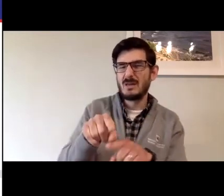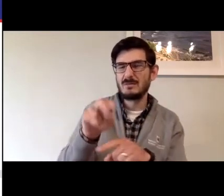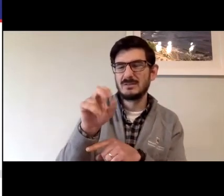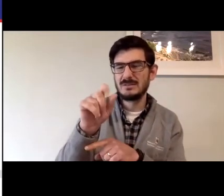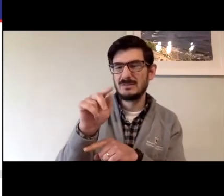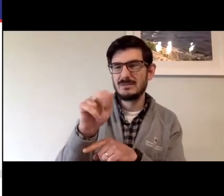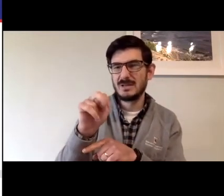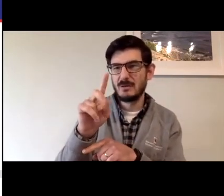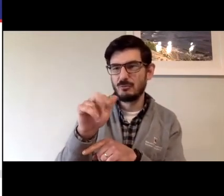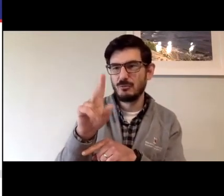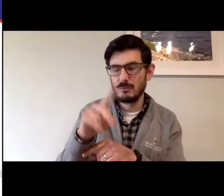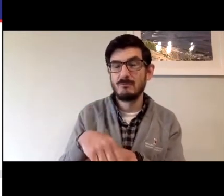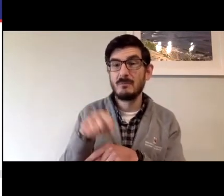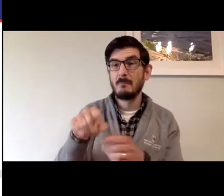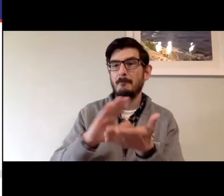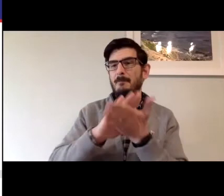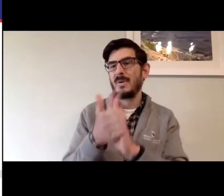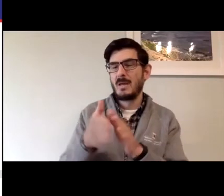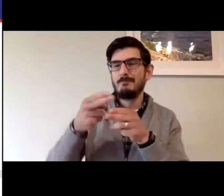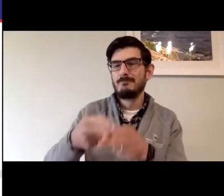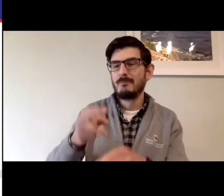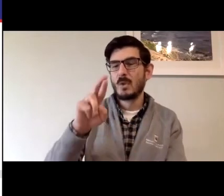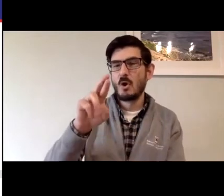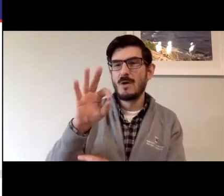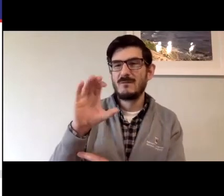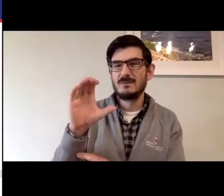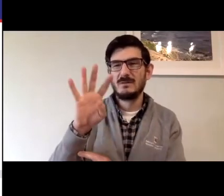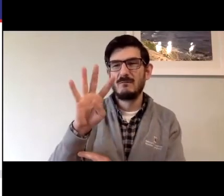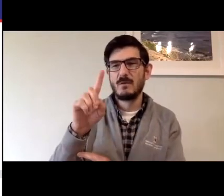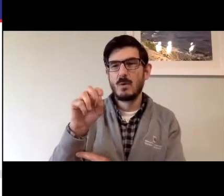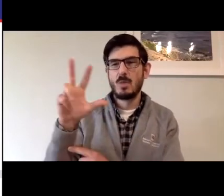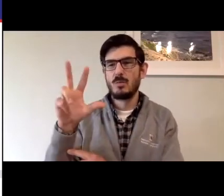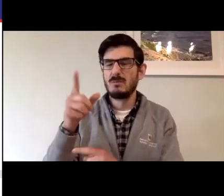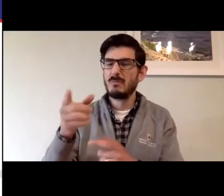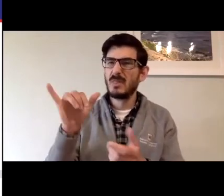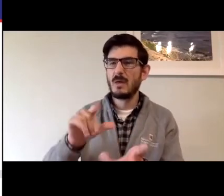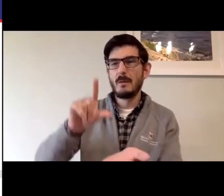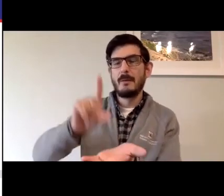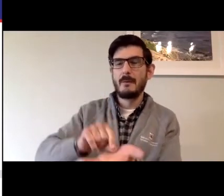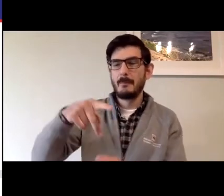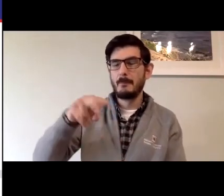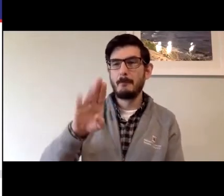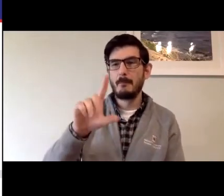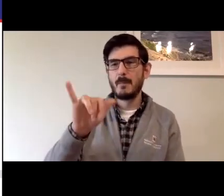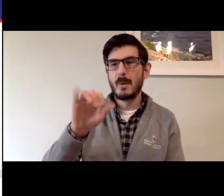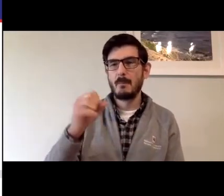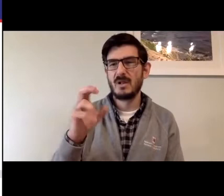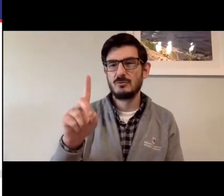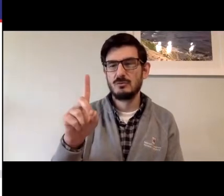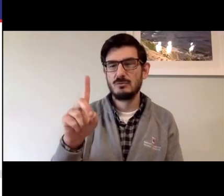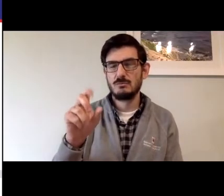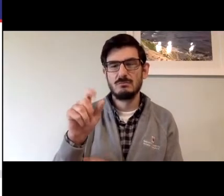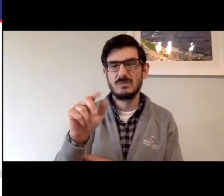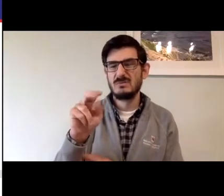again, a group of international researchers got together, and they decided on the standard, which was now called